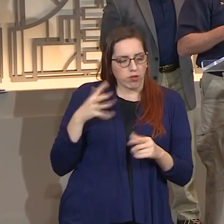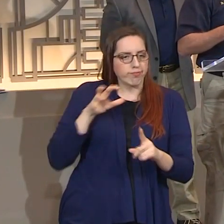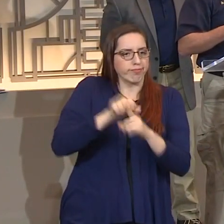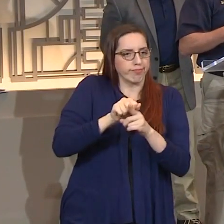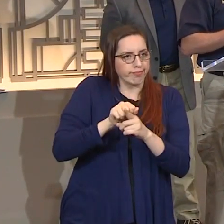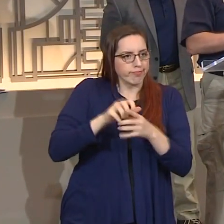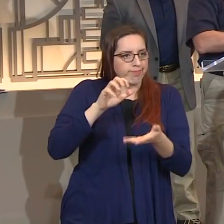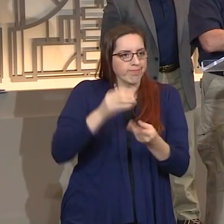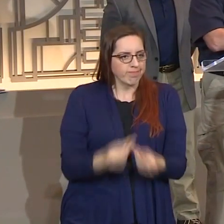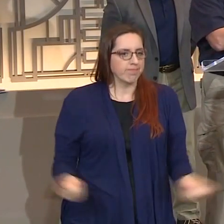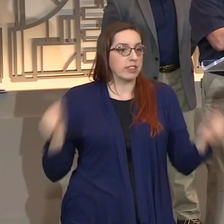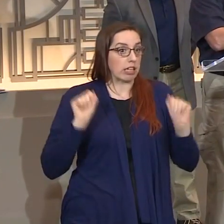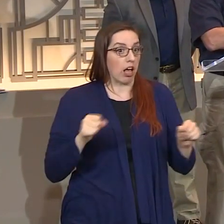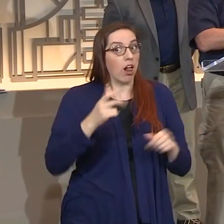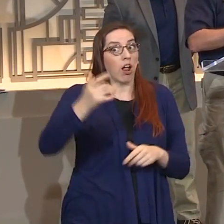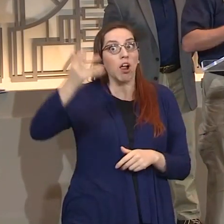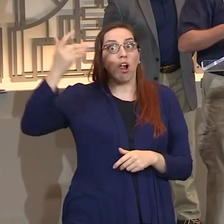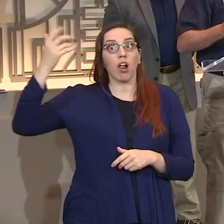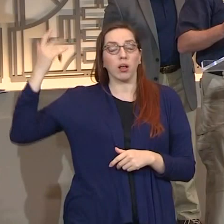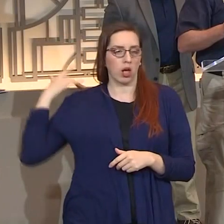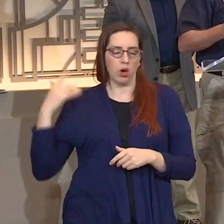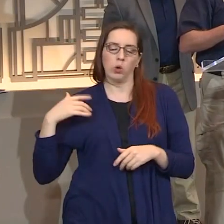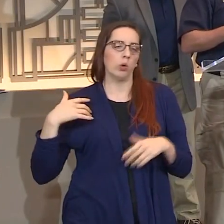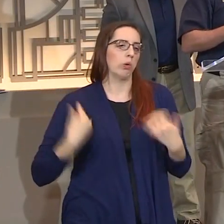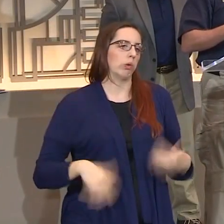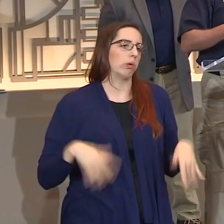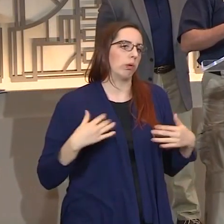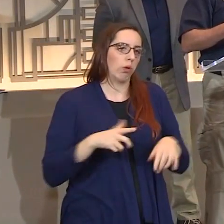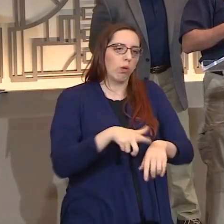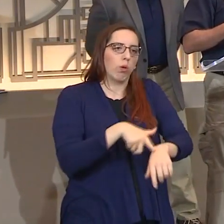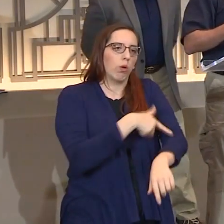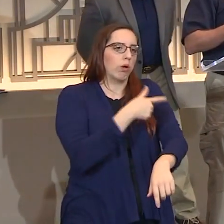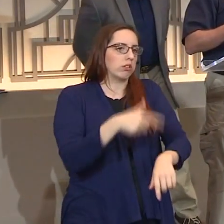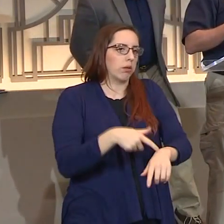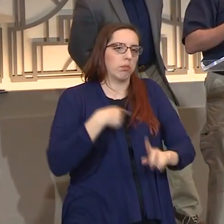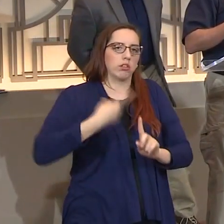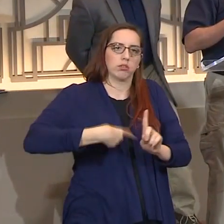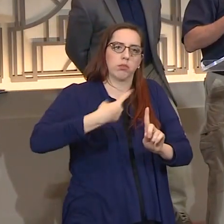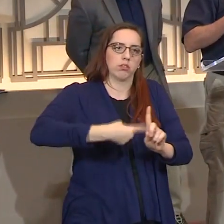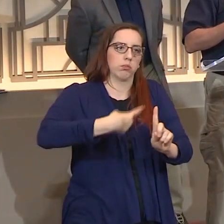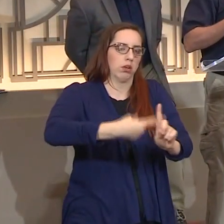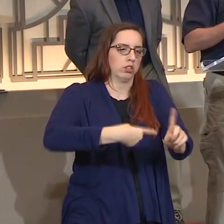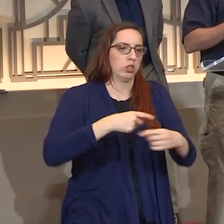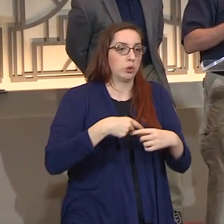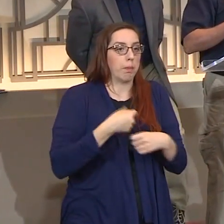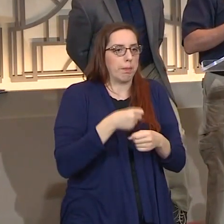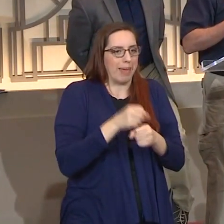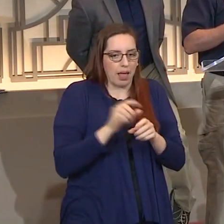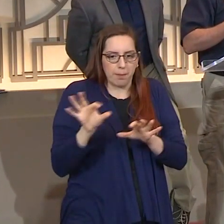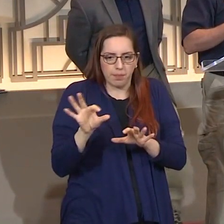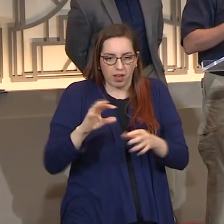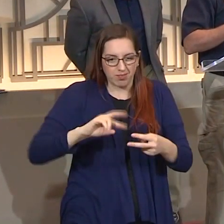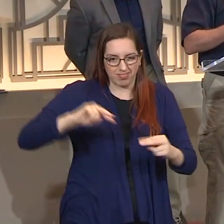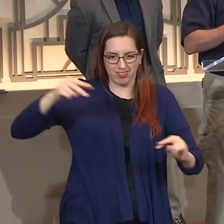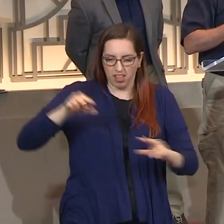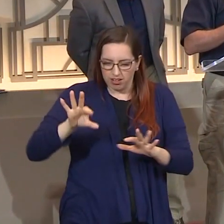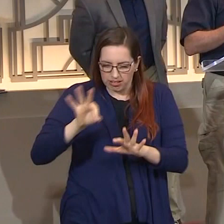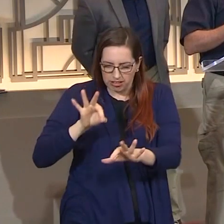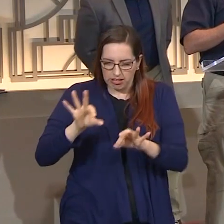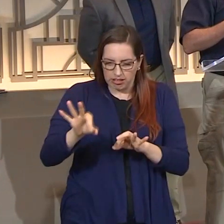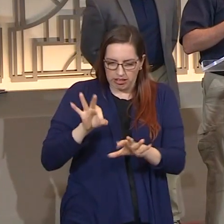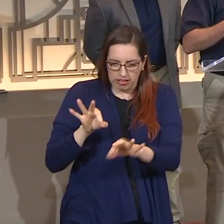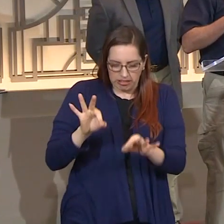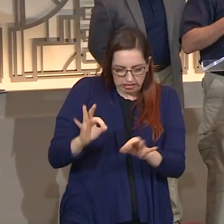being a handful of years ago, it took months to be able to create the building blocks of the vaccine.